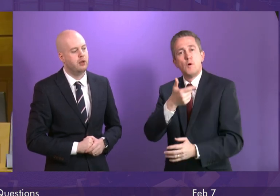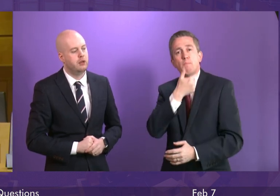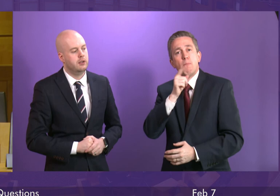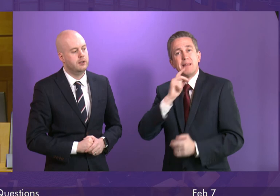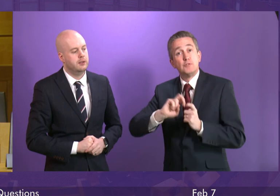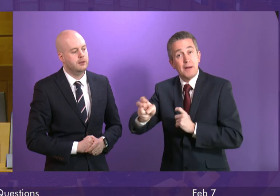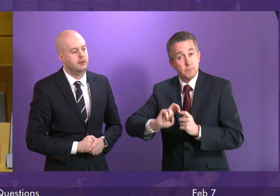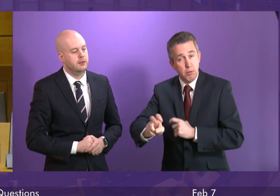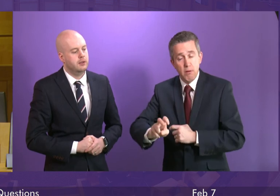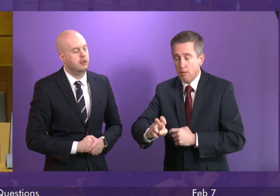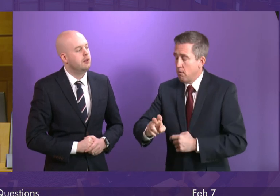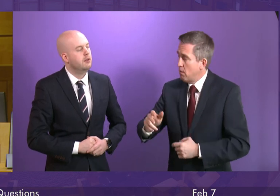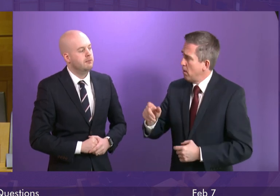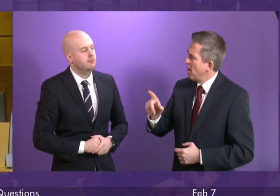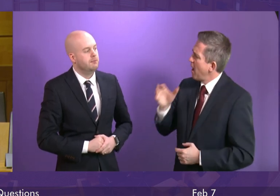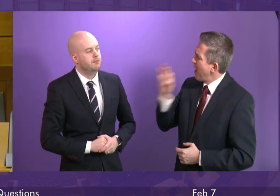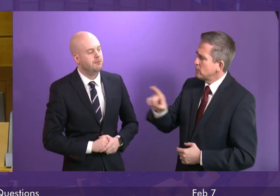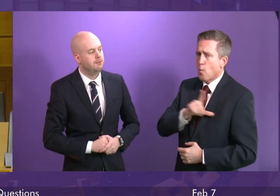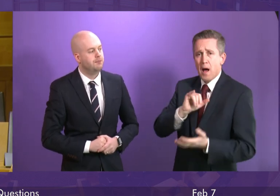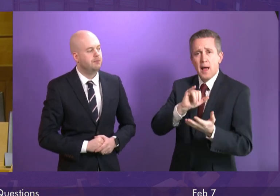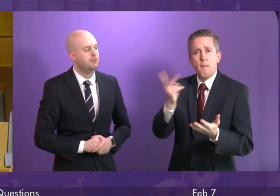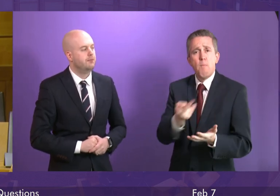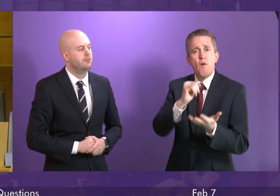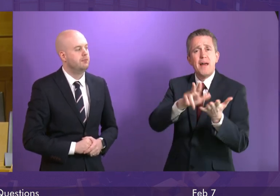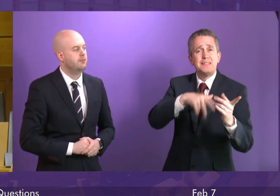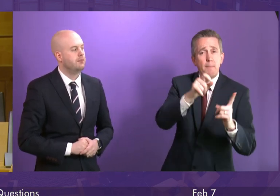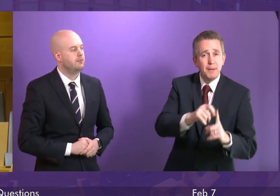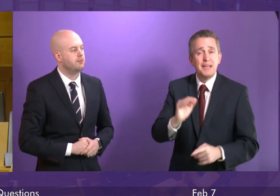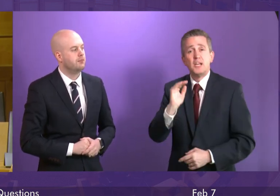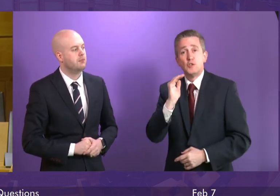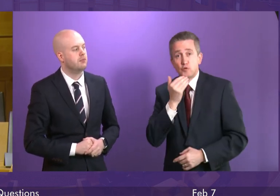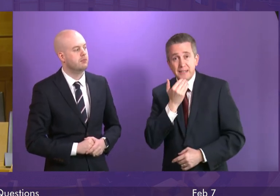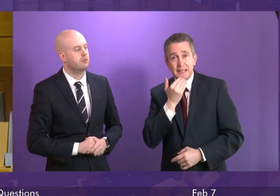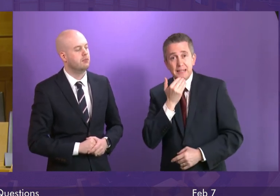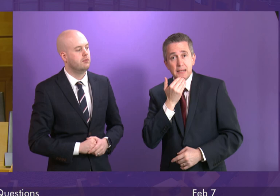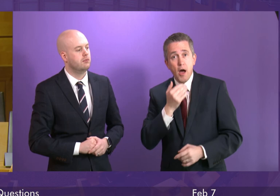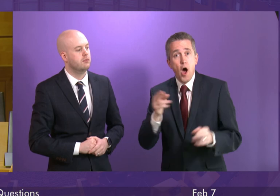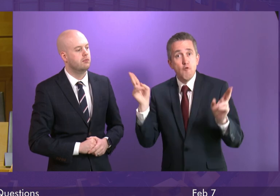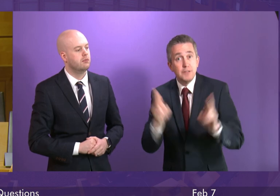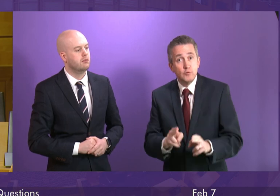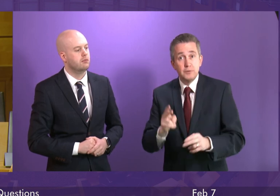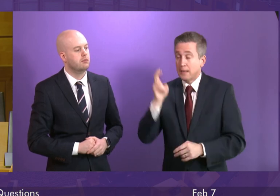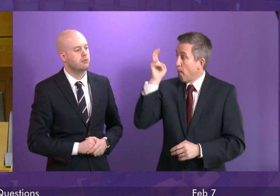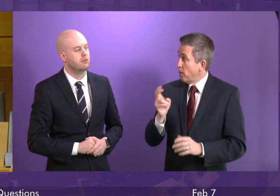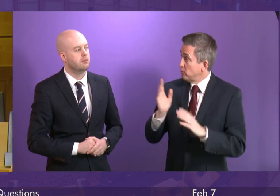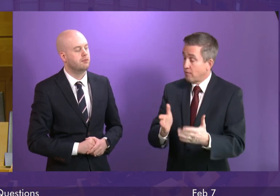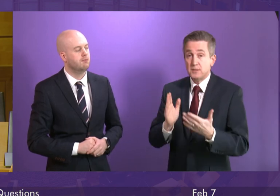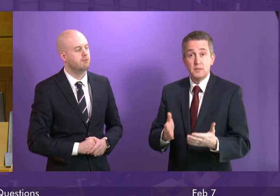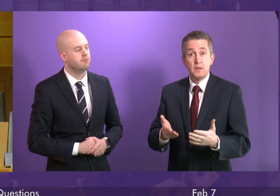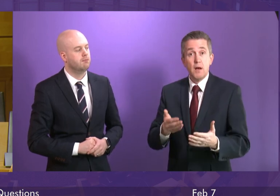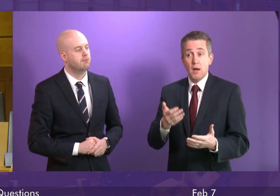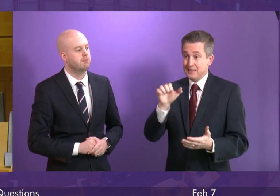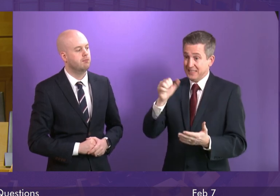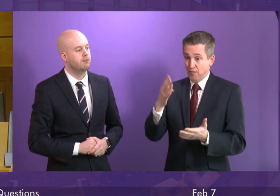Minister confirm why the SNP and the Greens' budget will cut support for bus services from £64.2